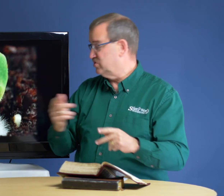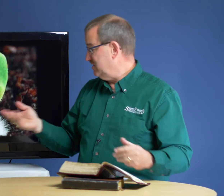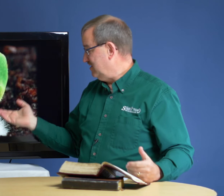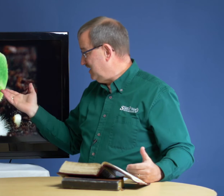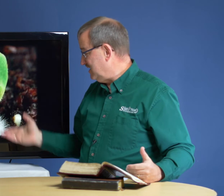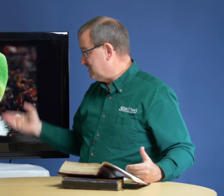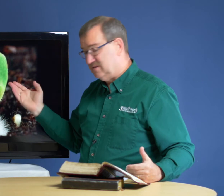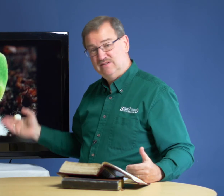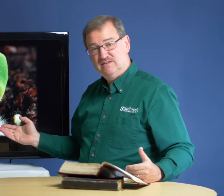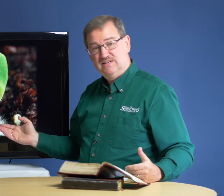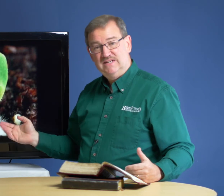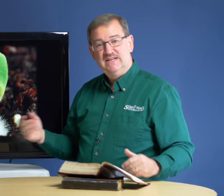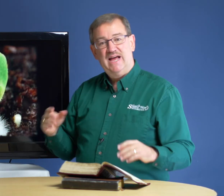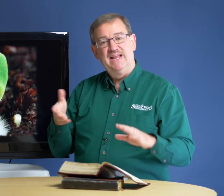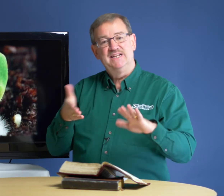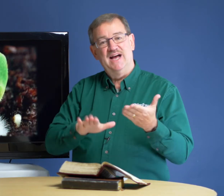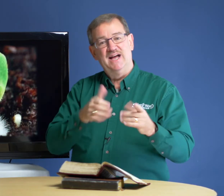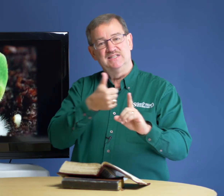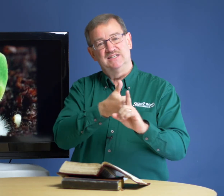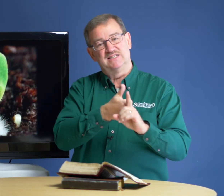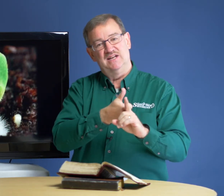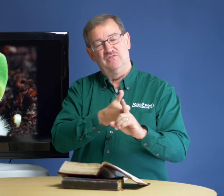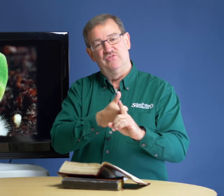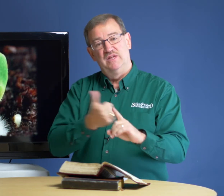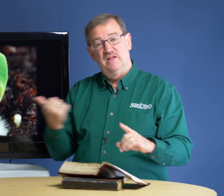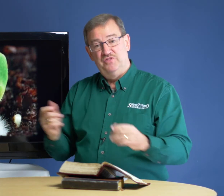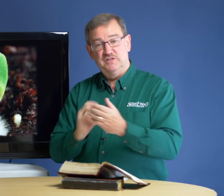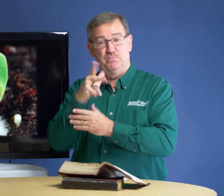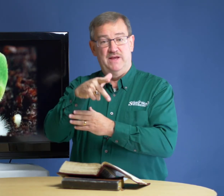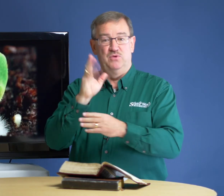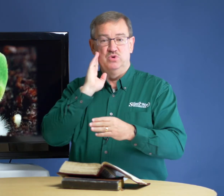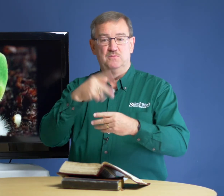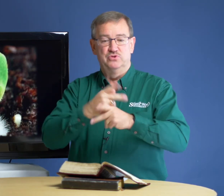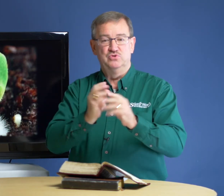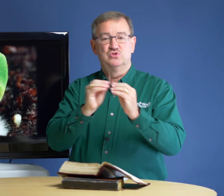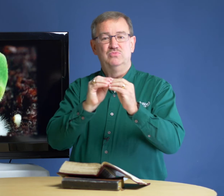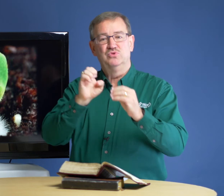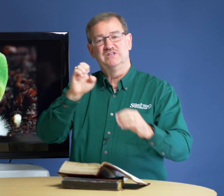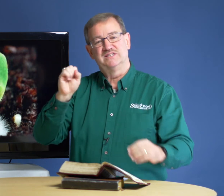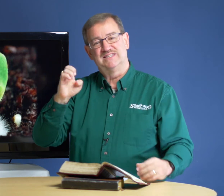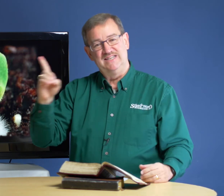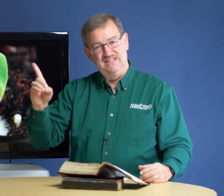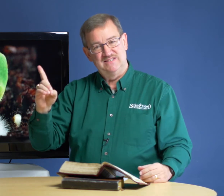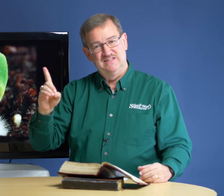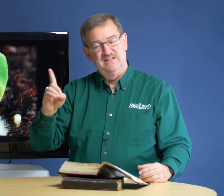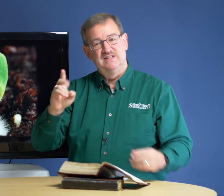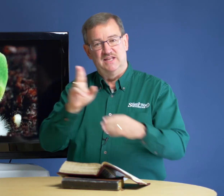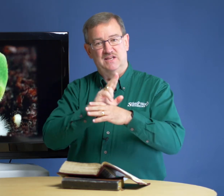this and it dies itself. This plant will produce more seeds that can